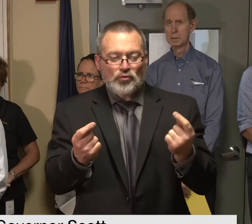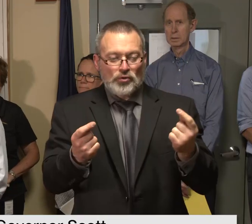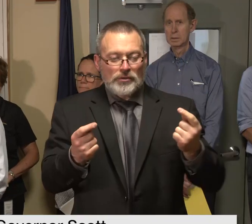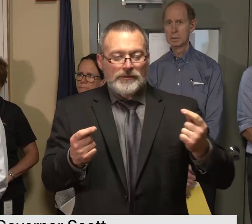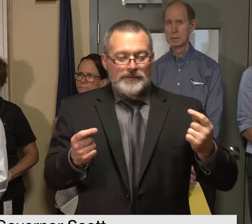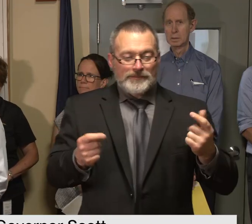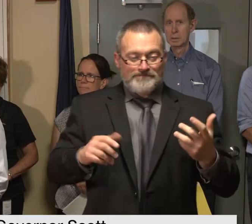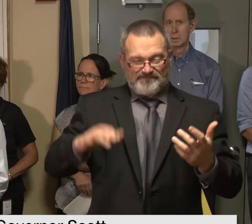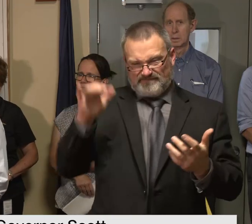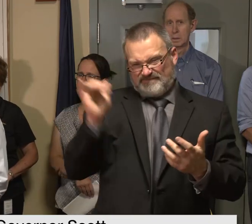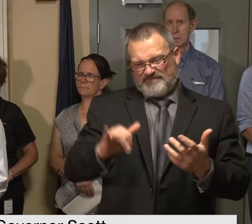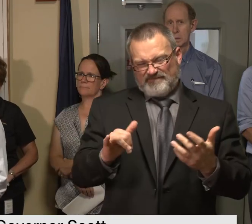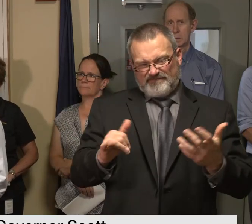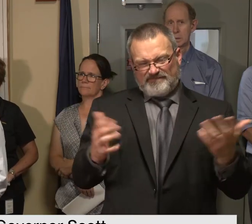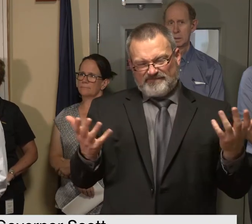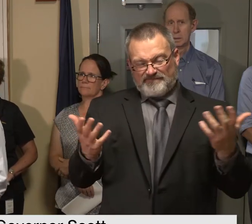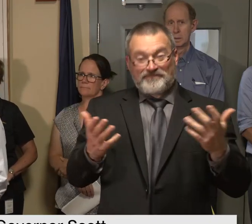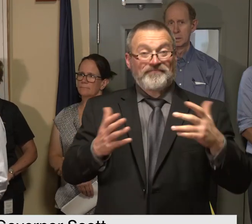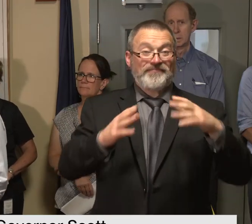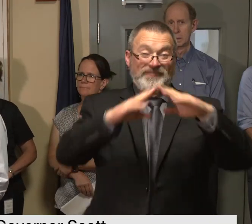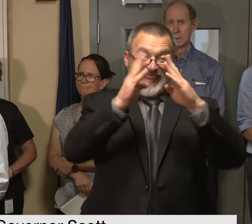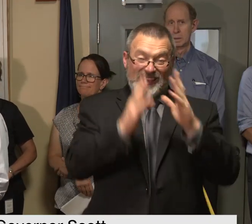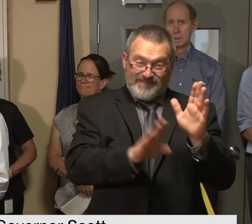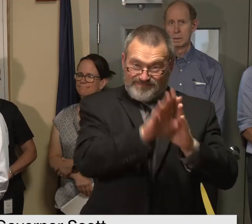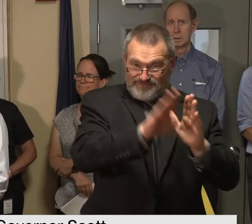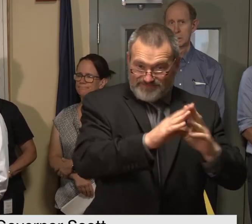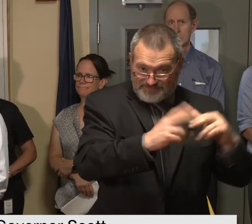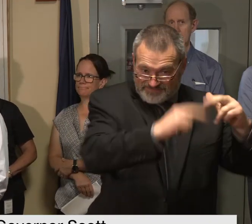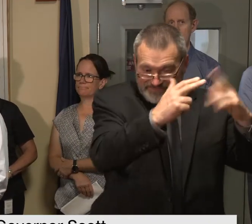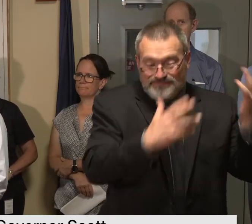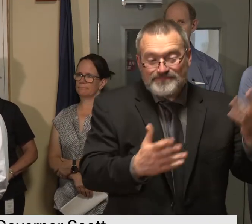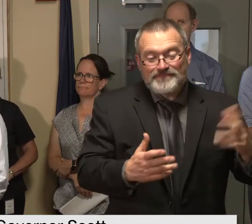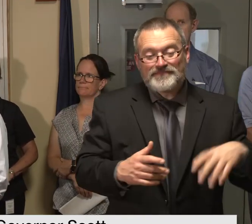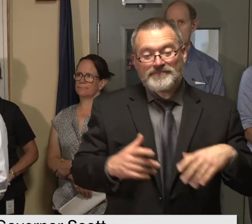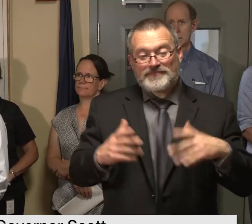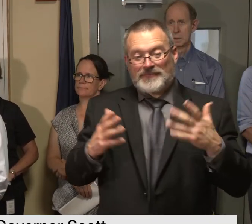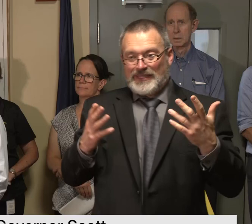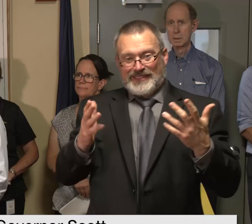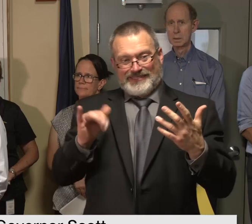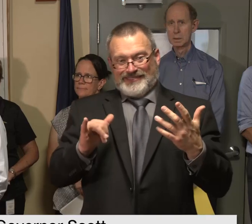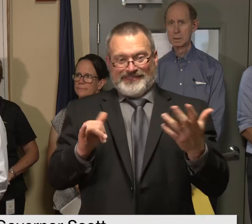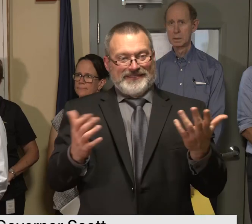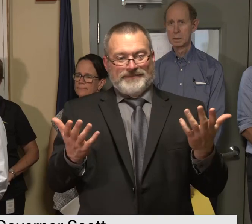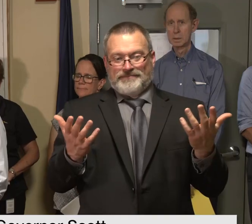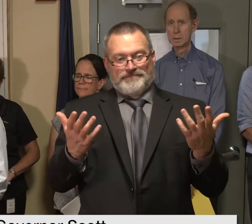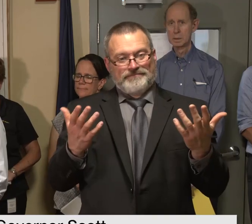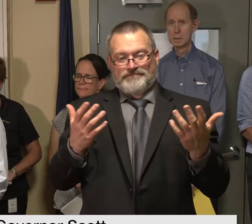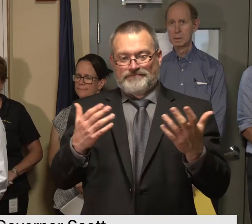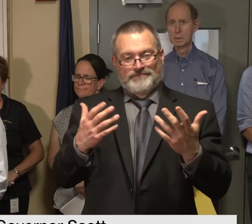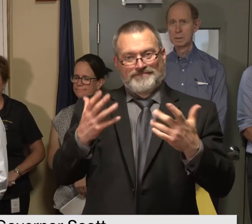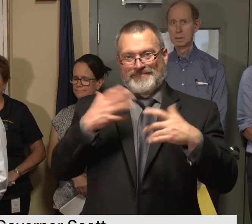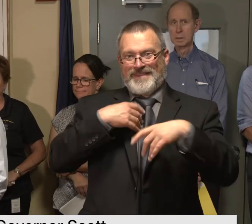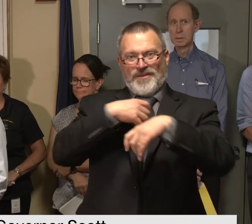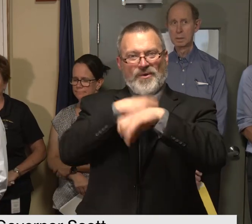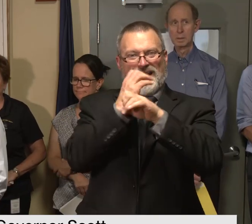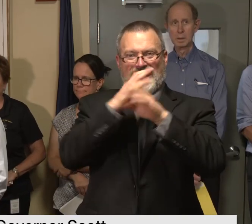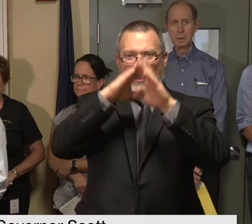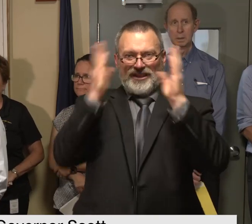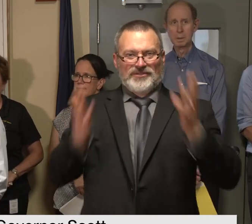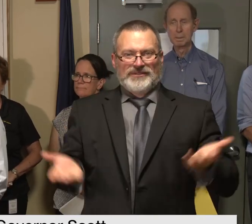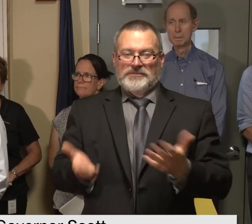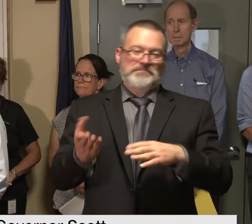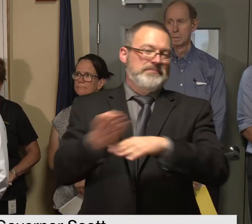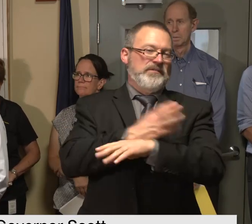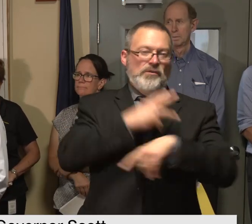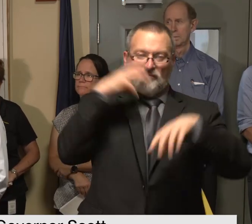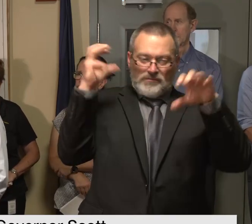we still need housing needed housing before this uh this latest crisis and uh we're we're going to need